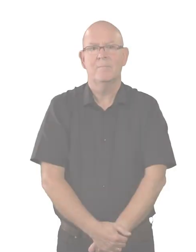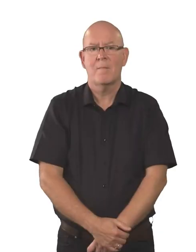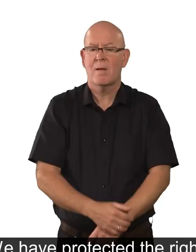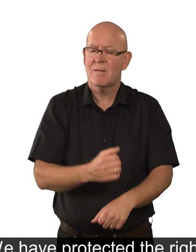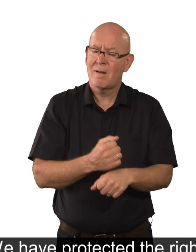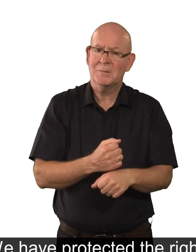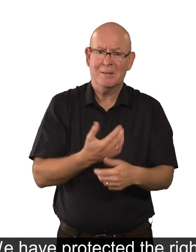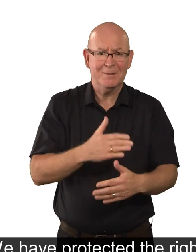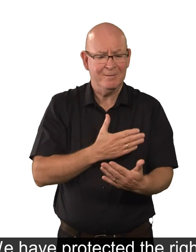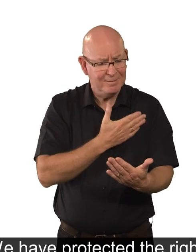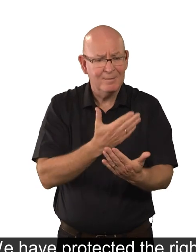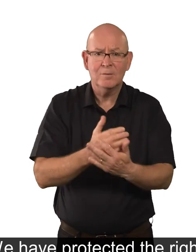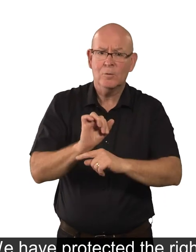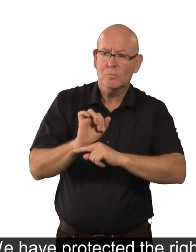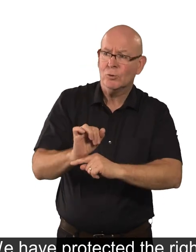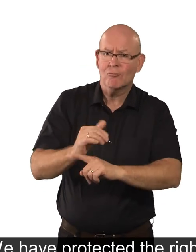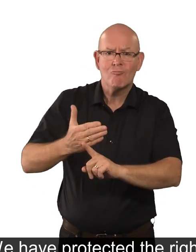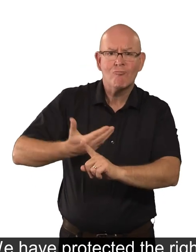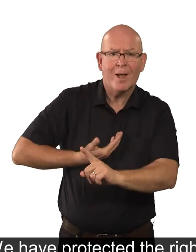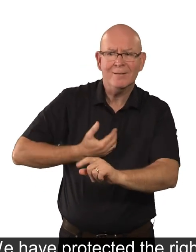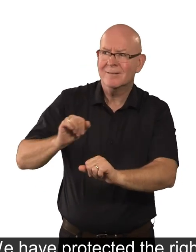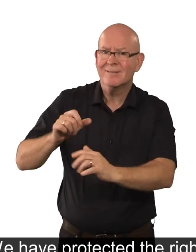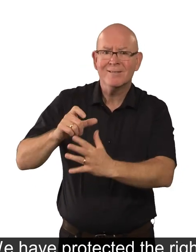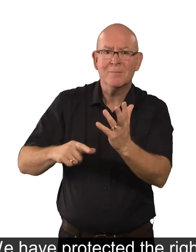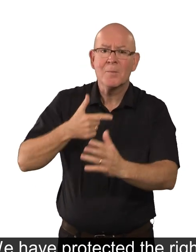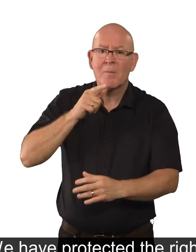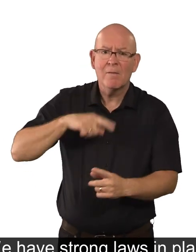We have protected the rights of disabled people for a long time.